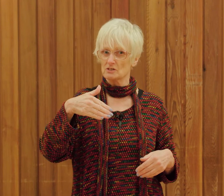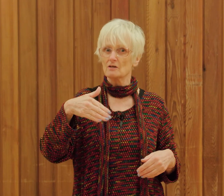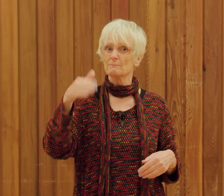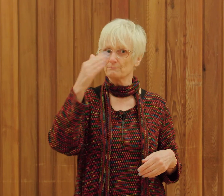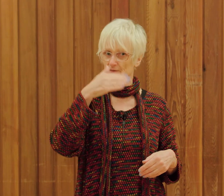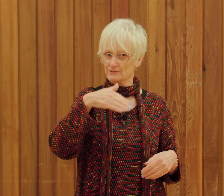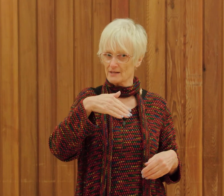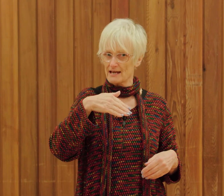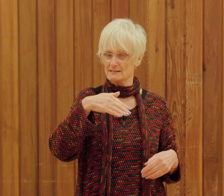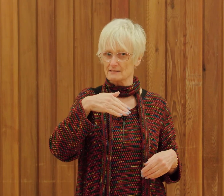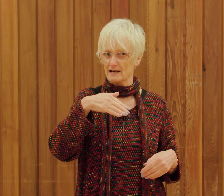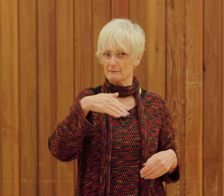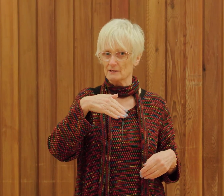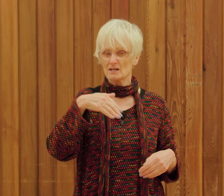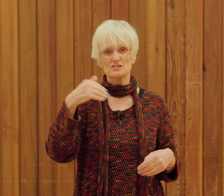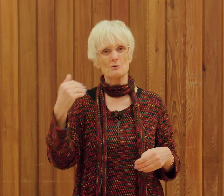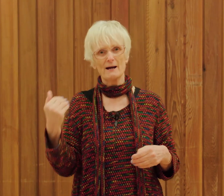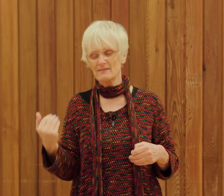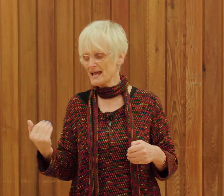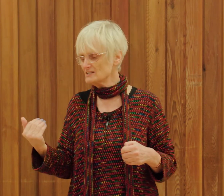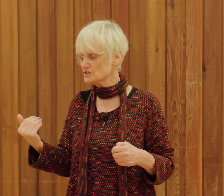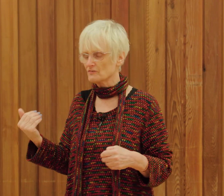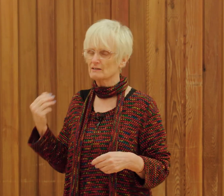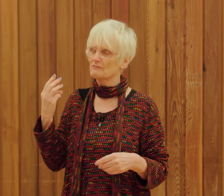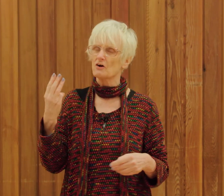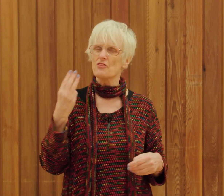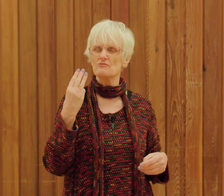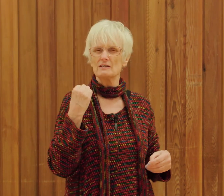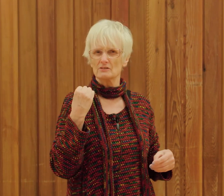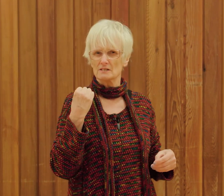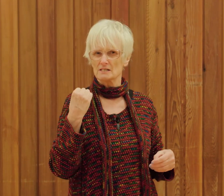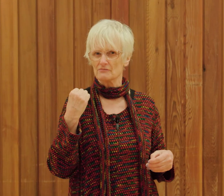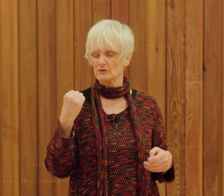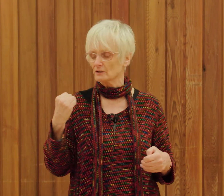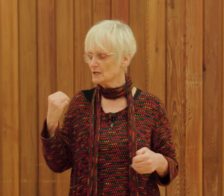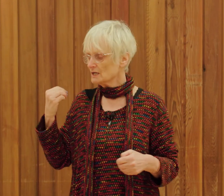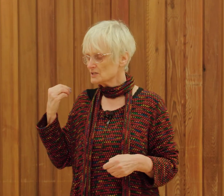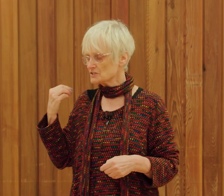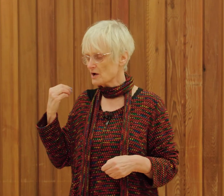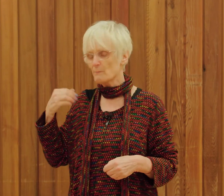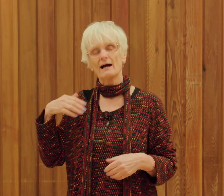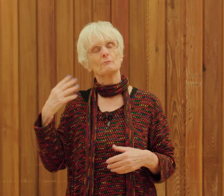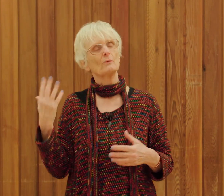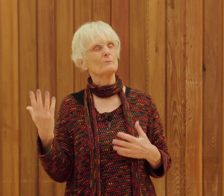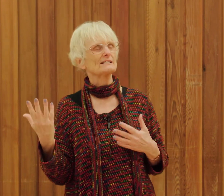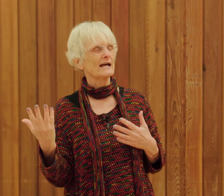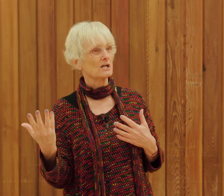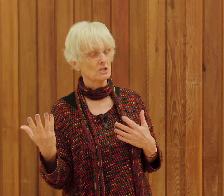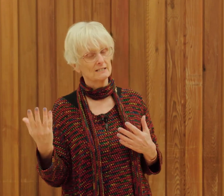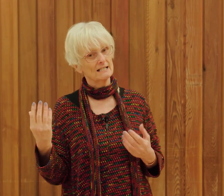the last time so by the end of it I've got three verses for you so by when we say cook and eat